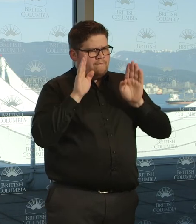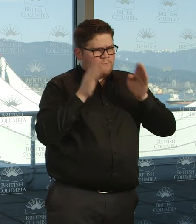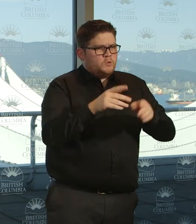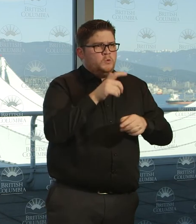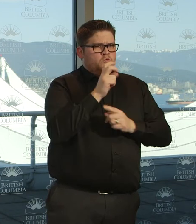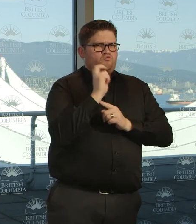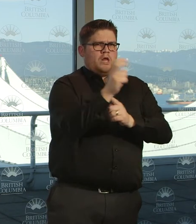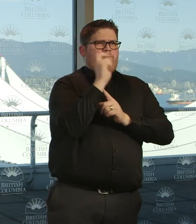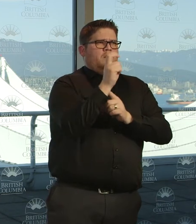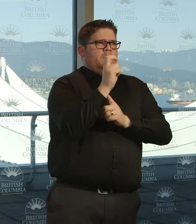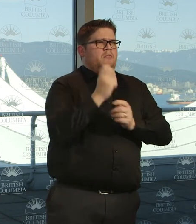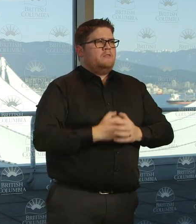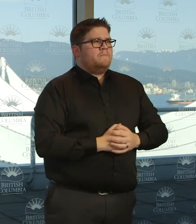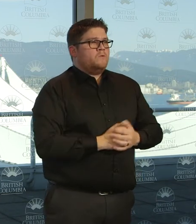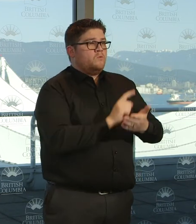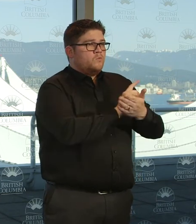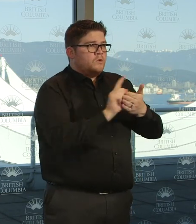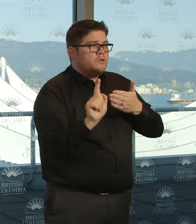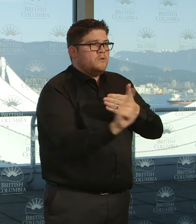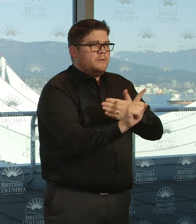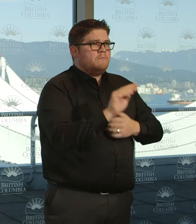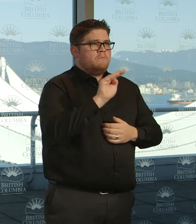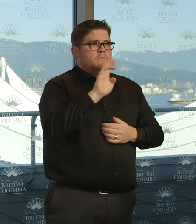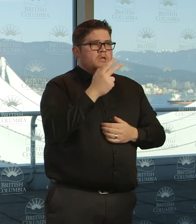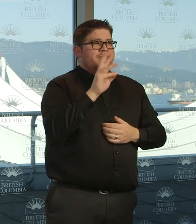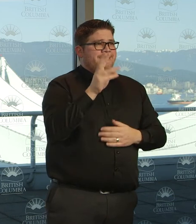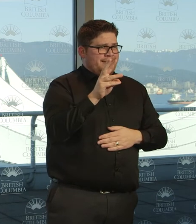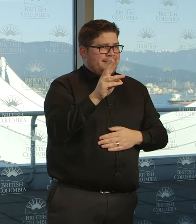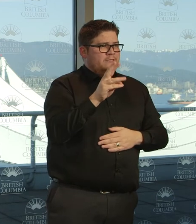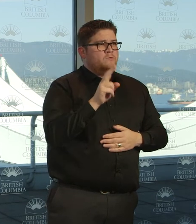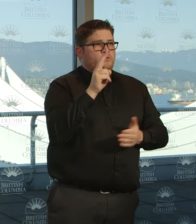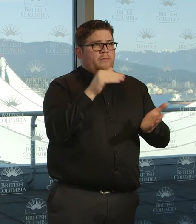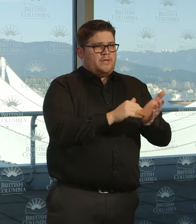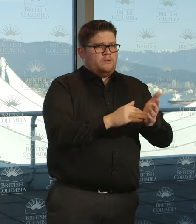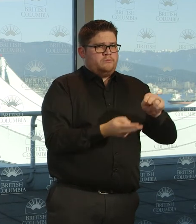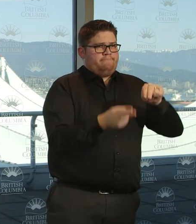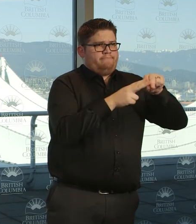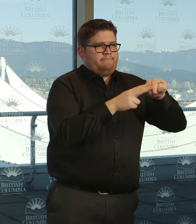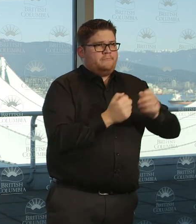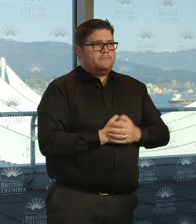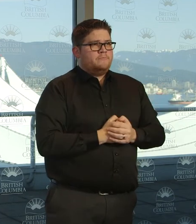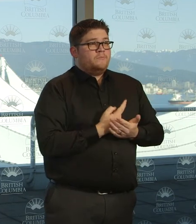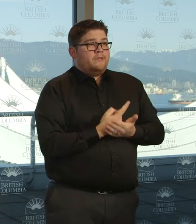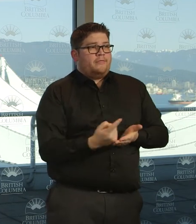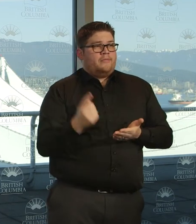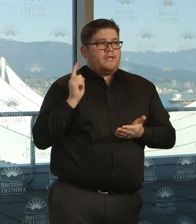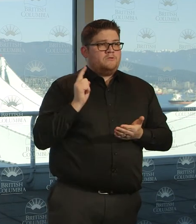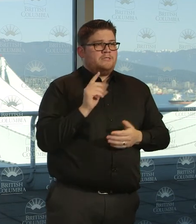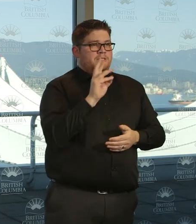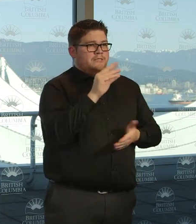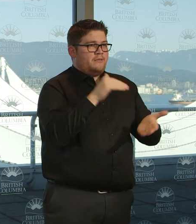week, which was approximately March 6th, I think it was 2,000, and last Friday it was 6,225. The number